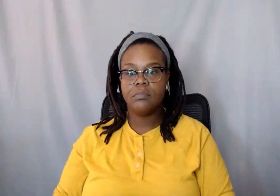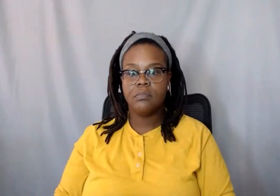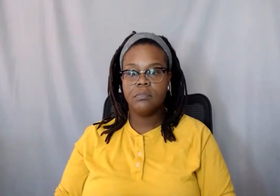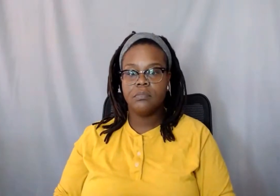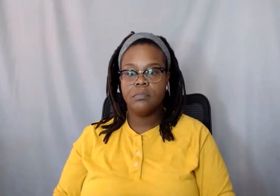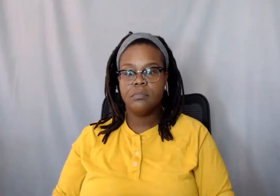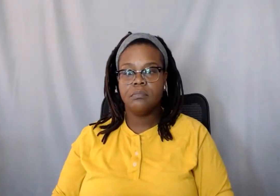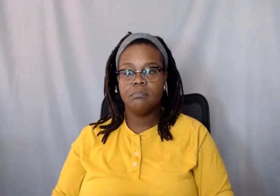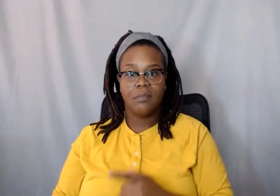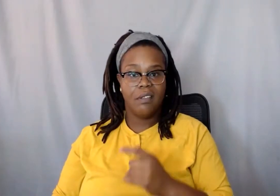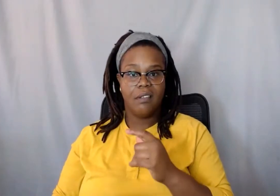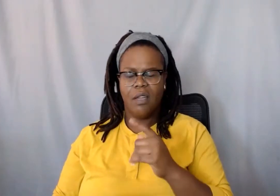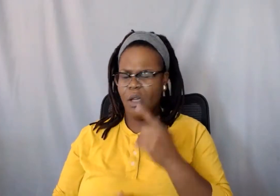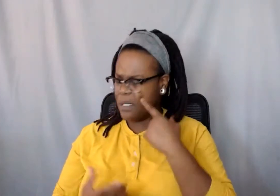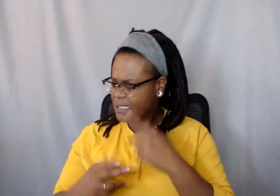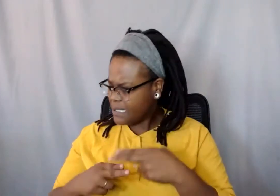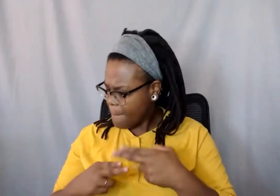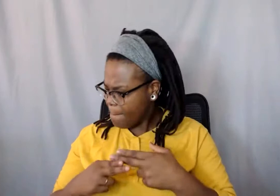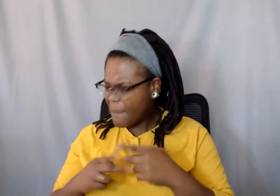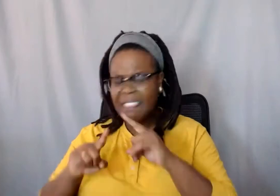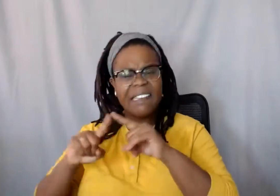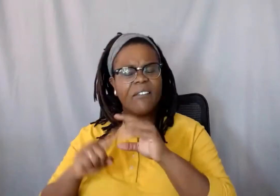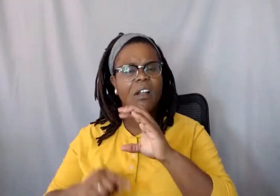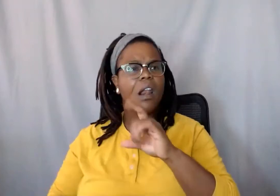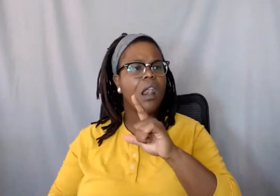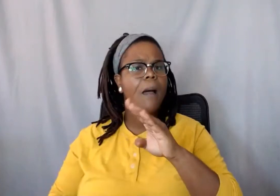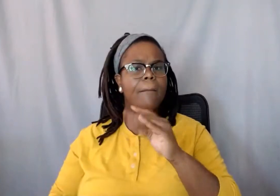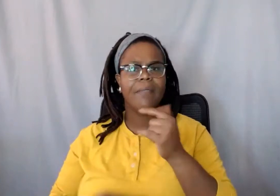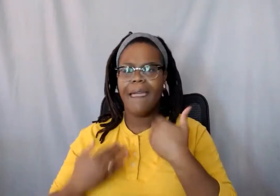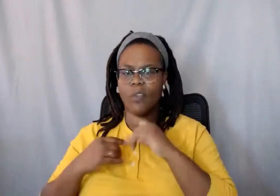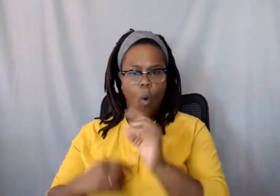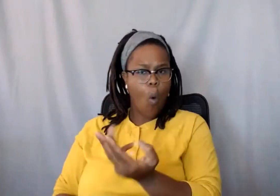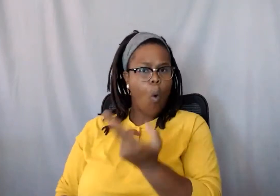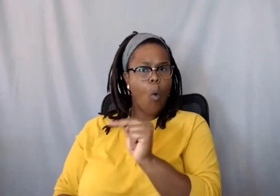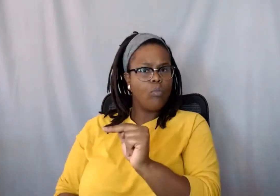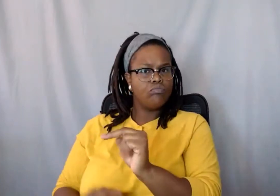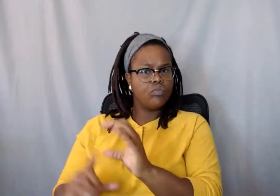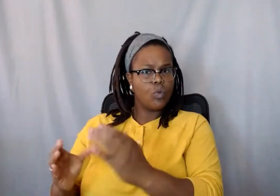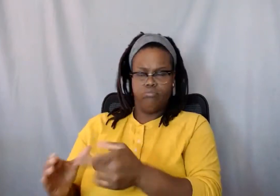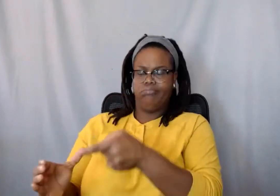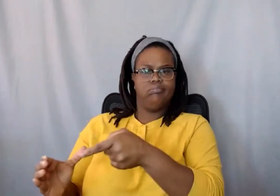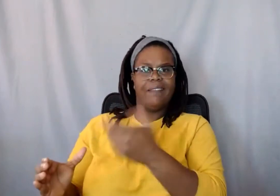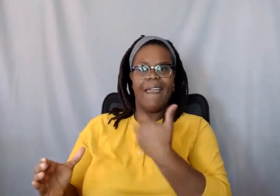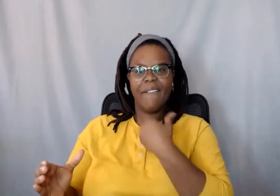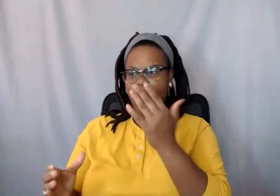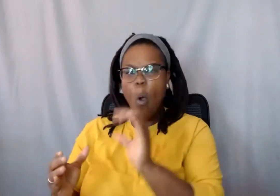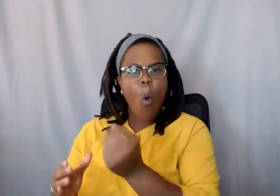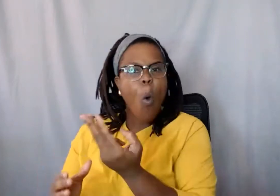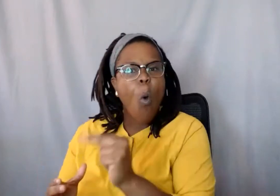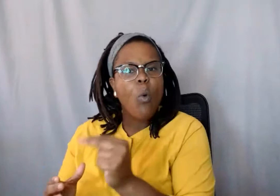are what's it called? There are different clubs on campus that have their own groups and their own like knowledge about it. So if want to learn about a group, just go to their club